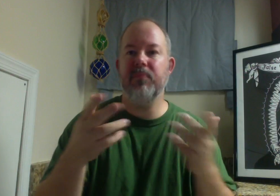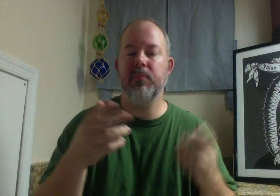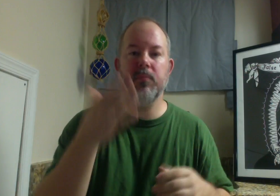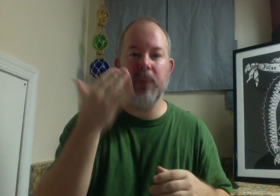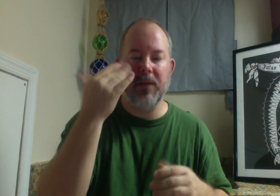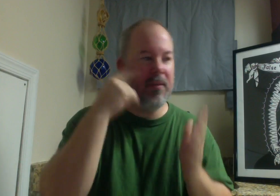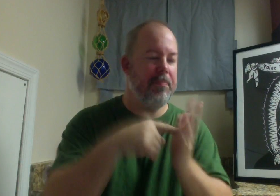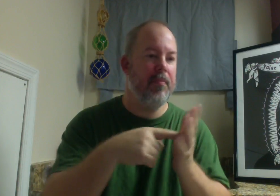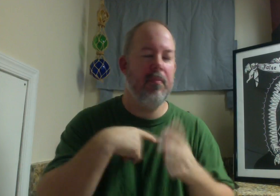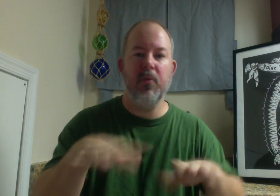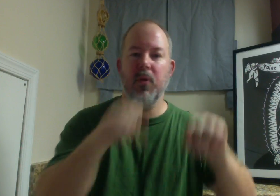The